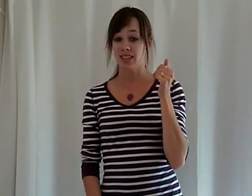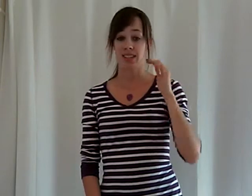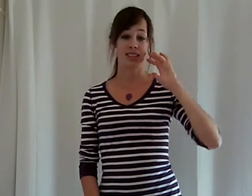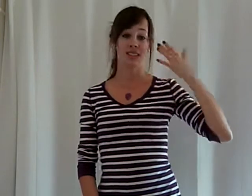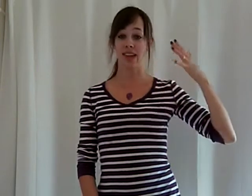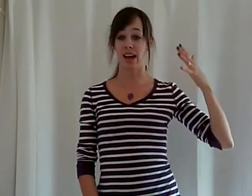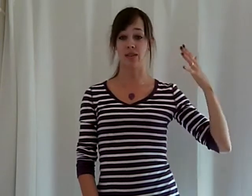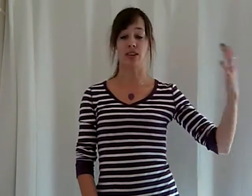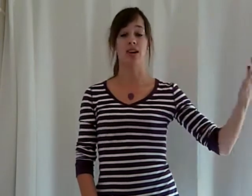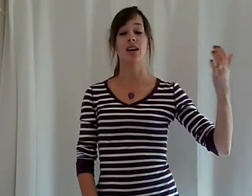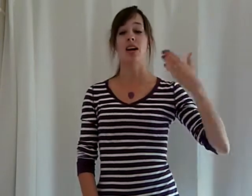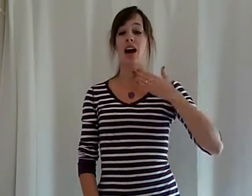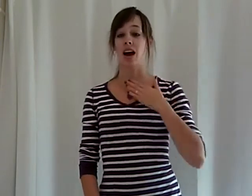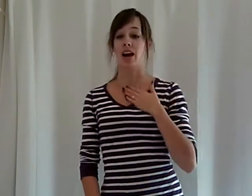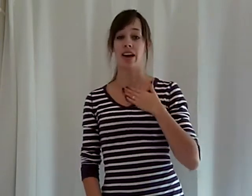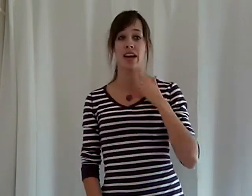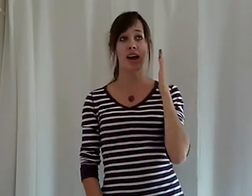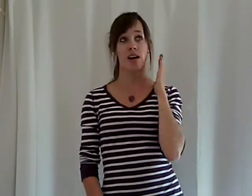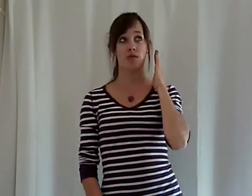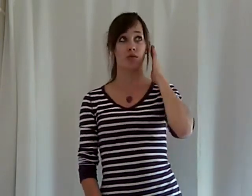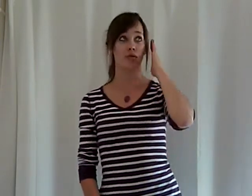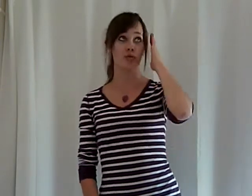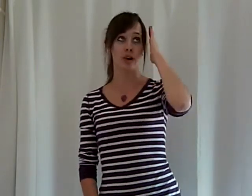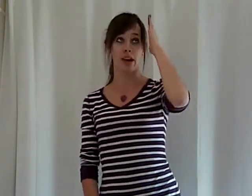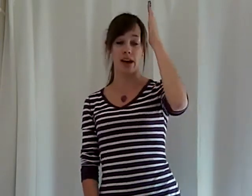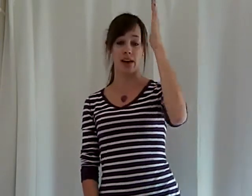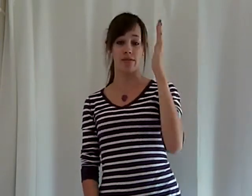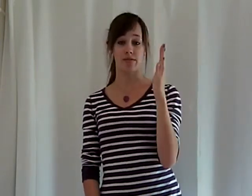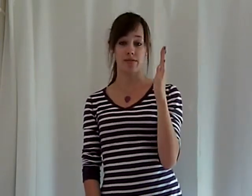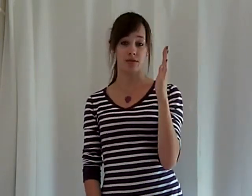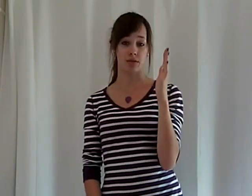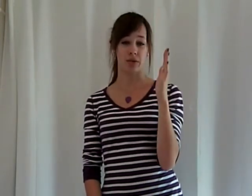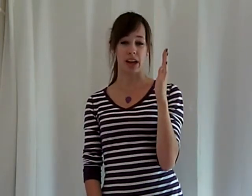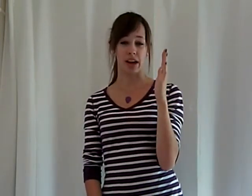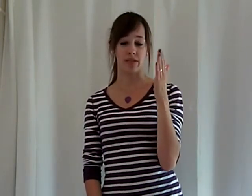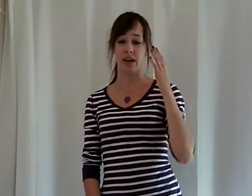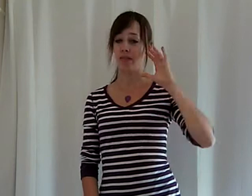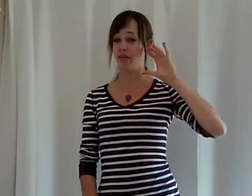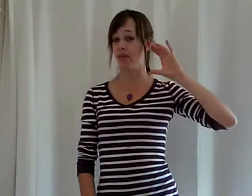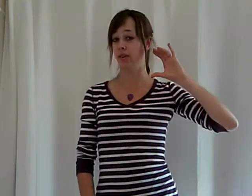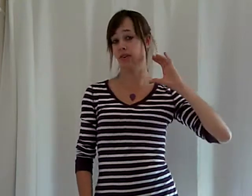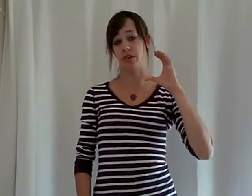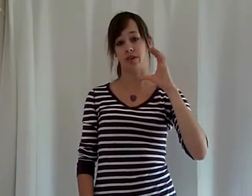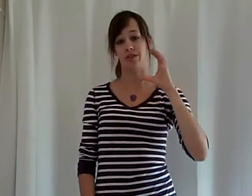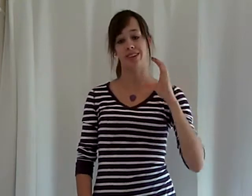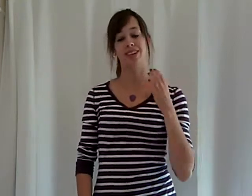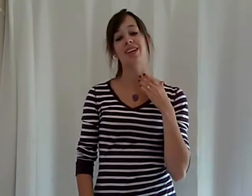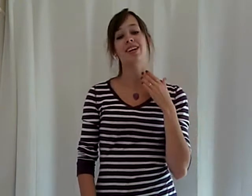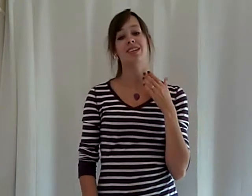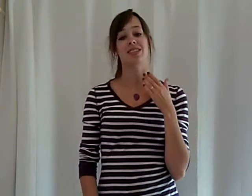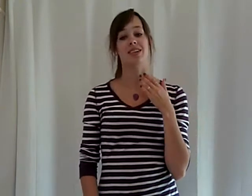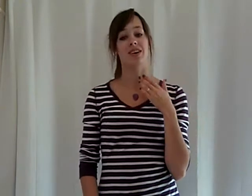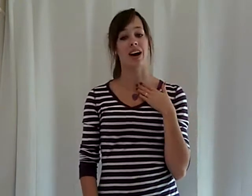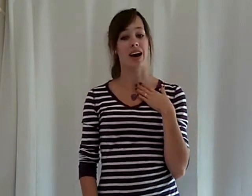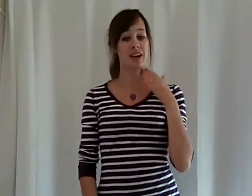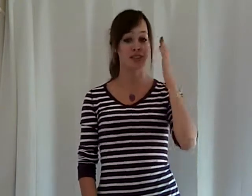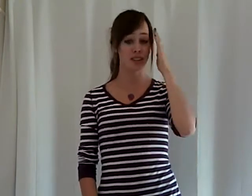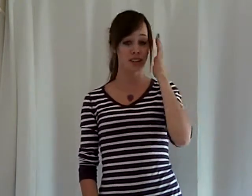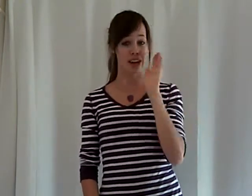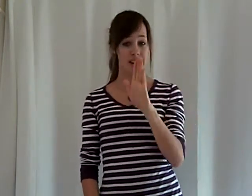sound I have or have or will have ever heard. So I realize